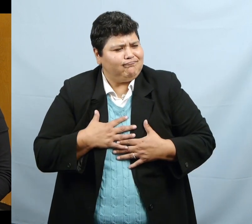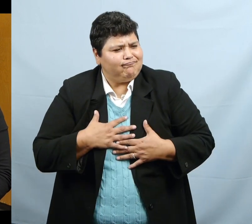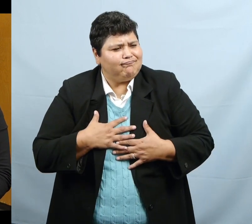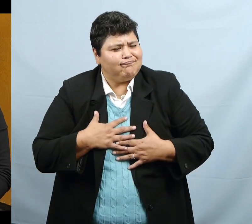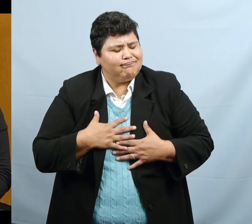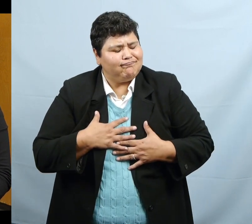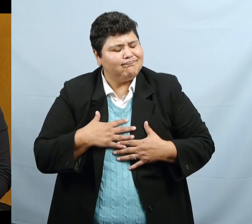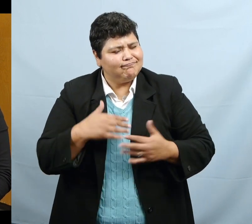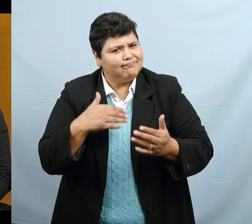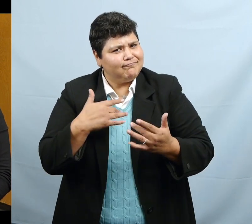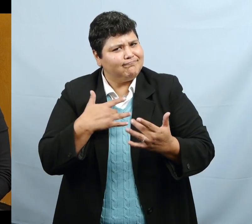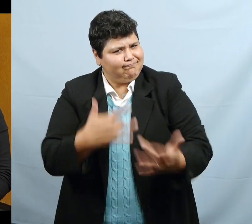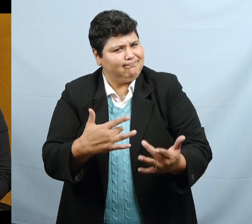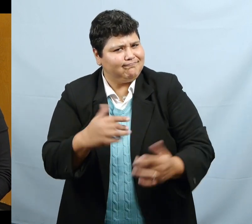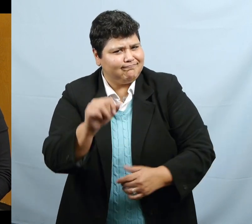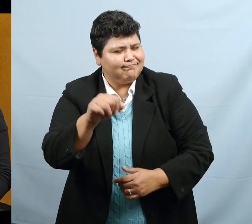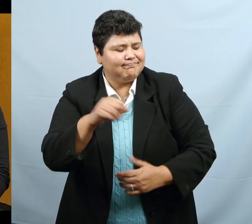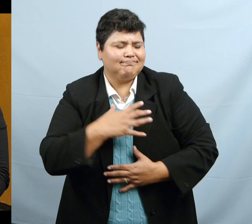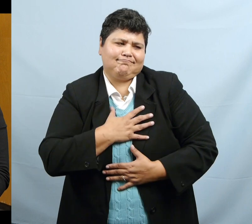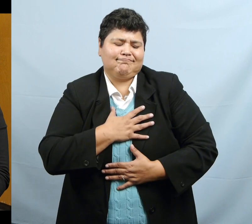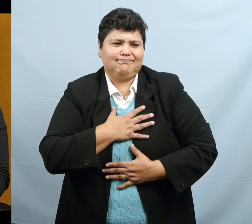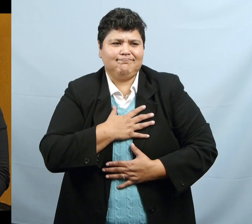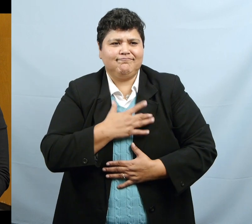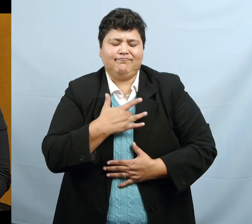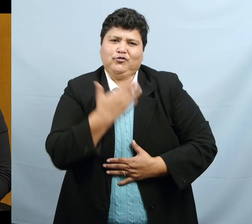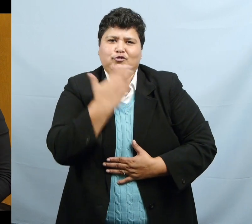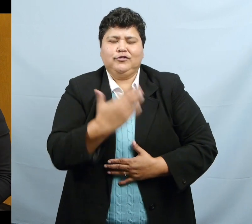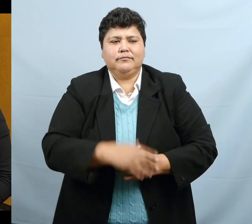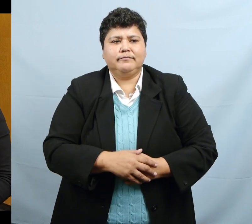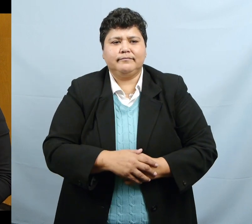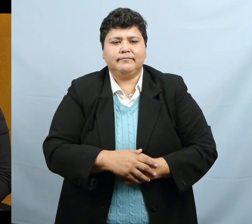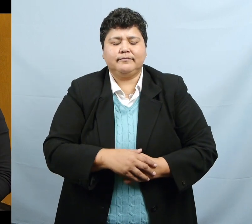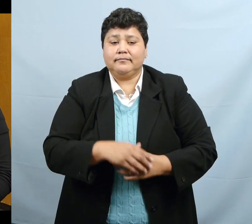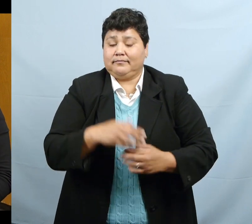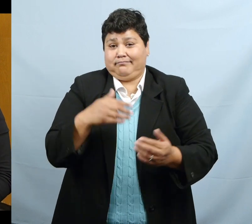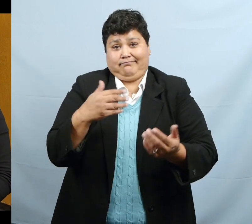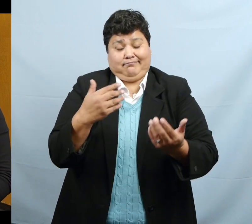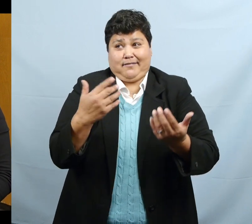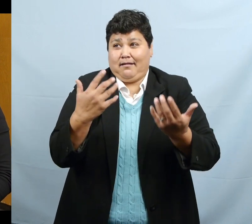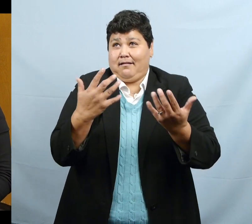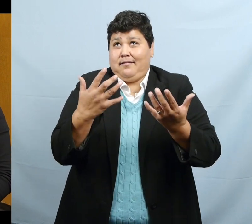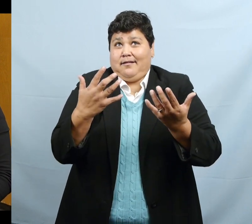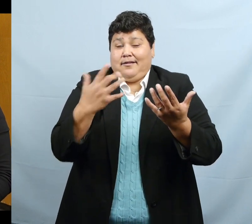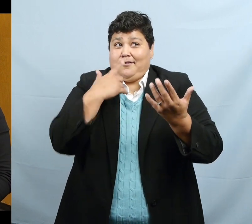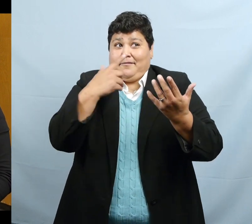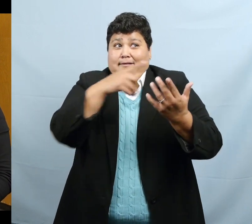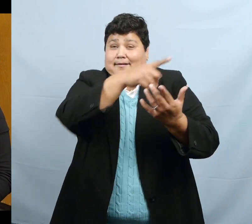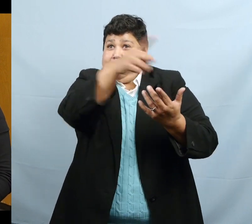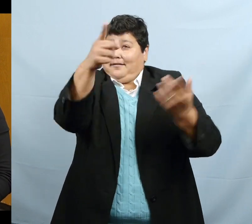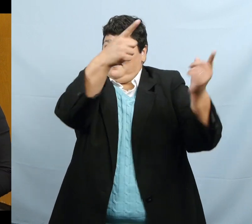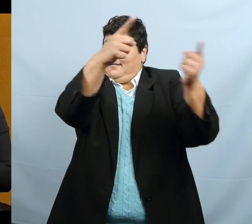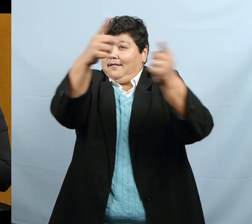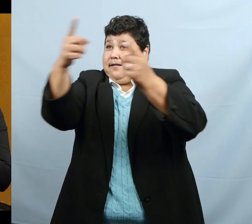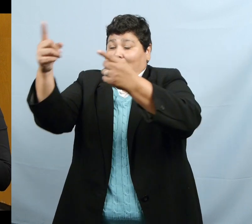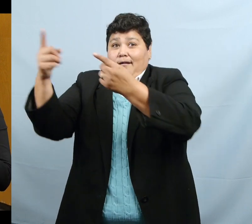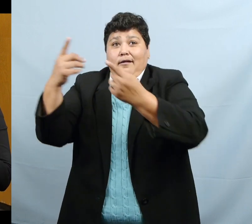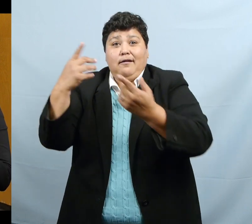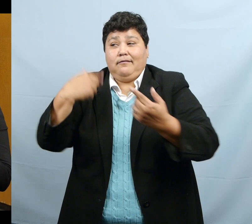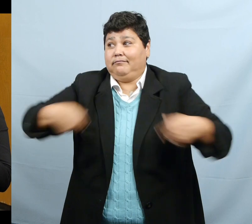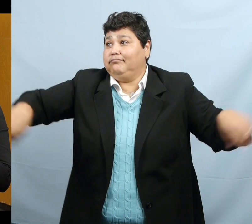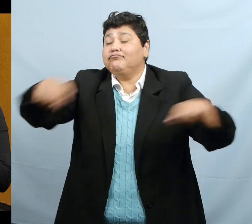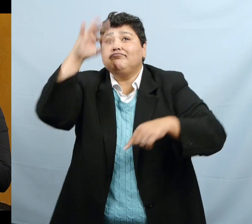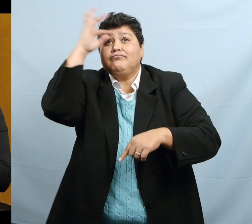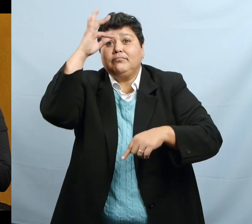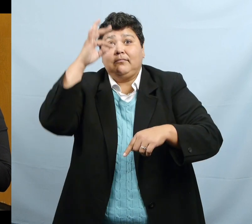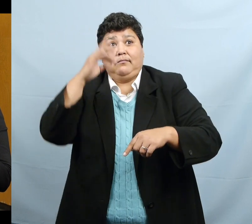There is a lot that we never see unless we are in the trilingual setting. And we get involved in very